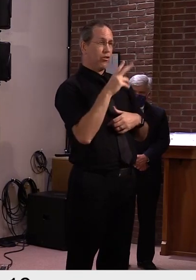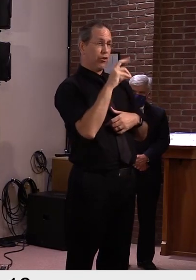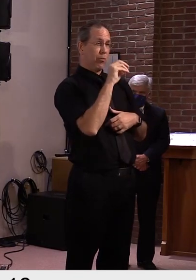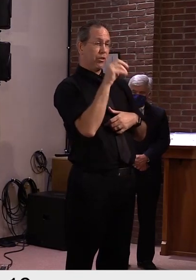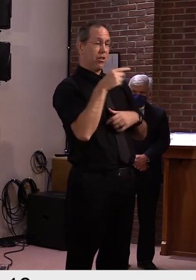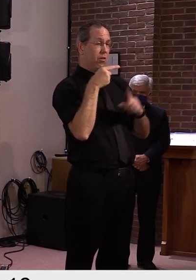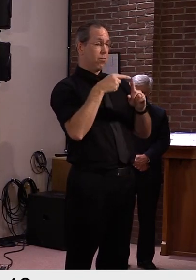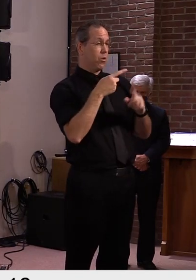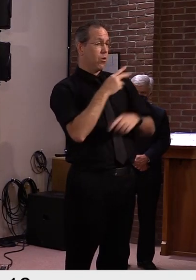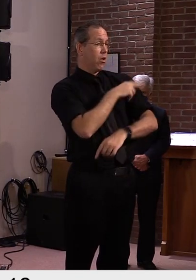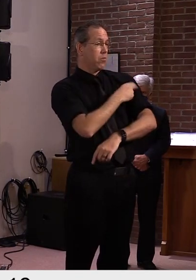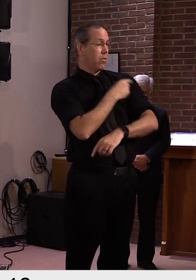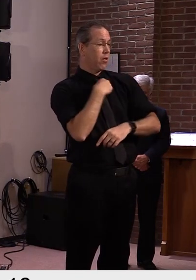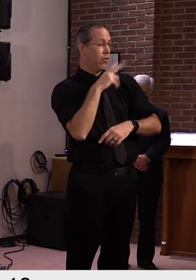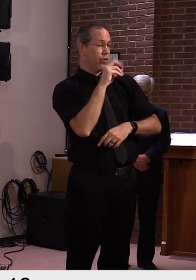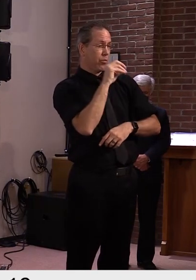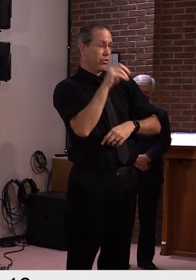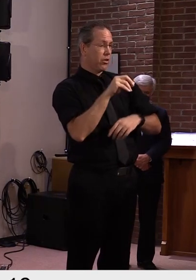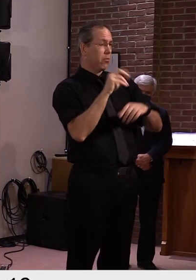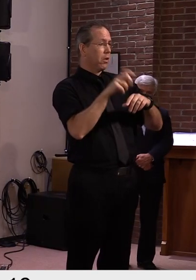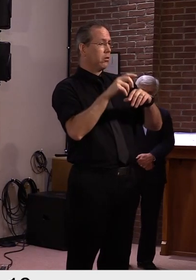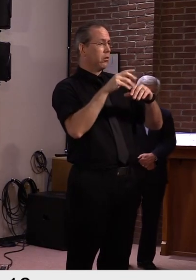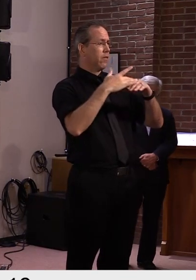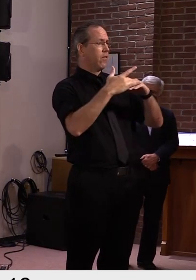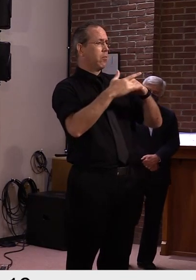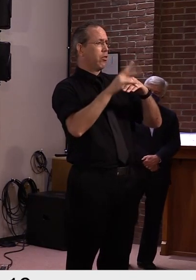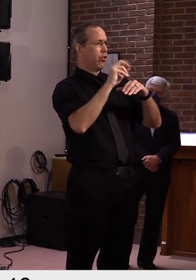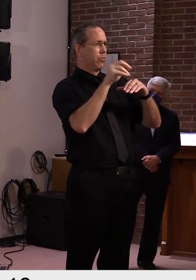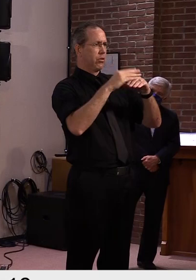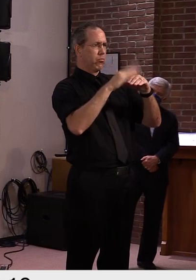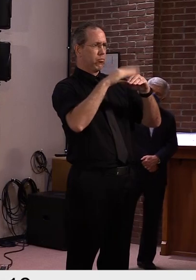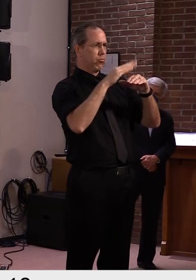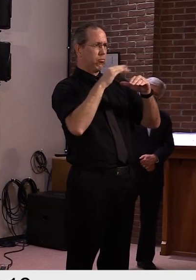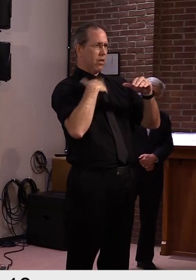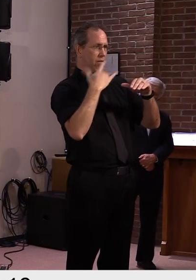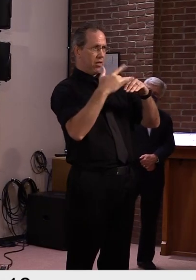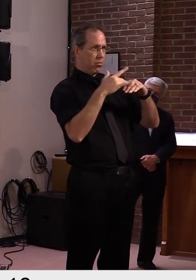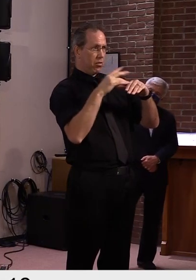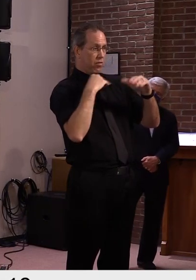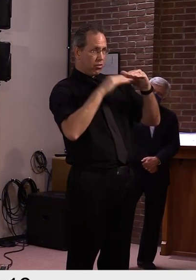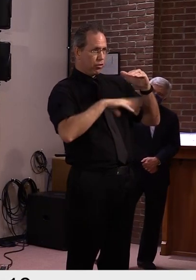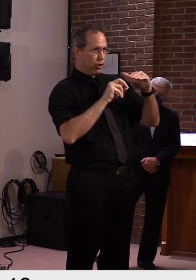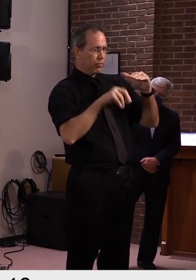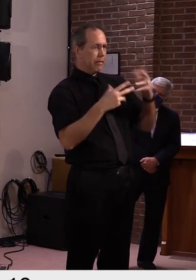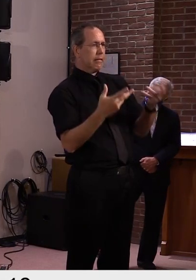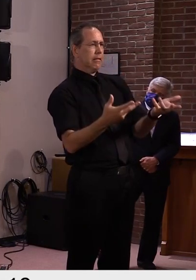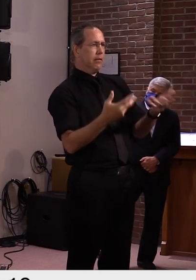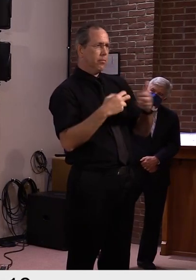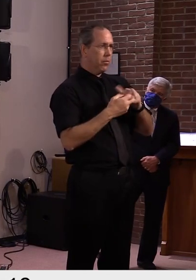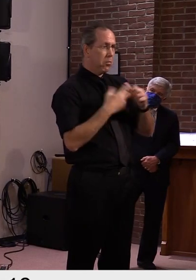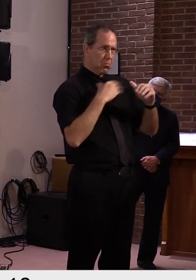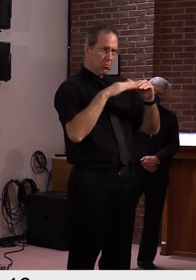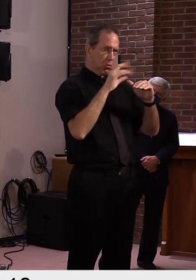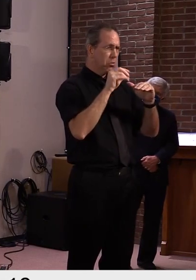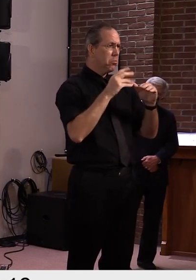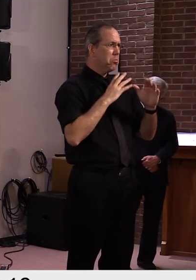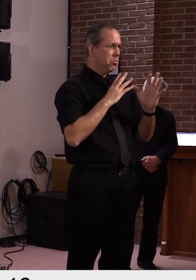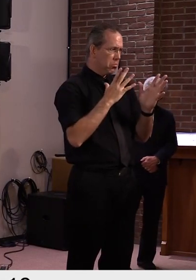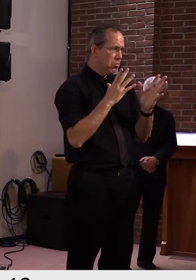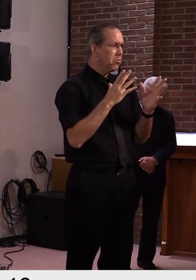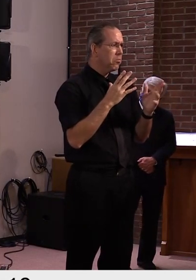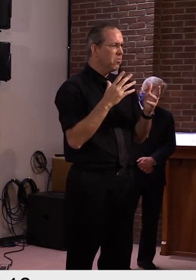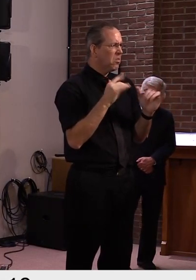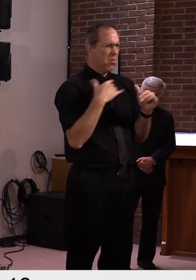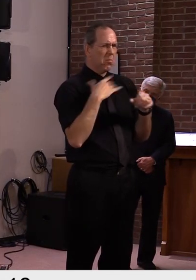that 30% buffer. So we do have plenty of space in the ICU. And similarly, we don't often report on the availability in traditional hospital beds, but there is